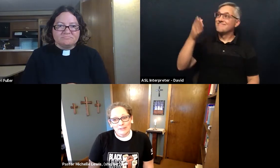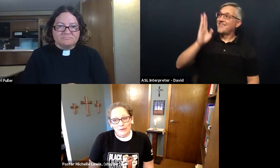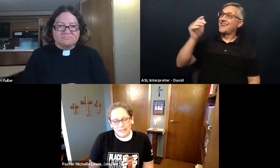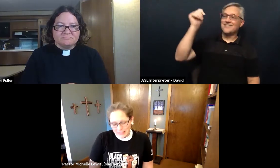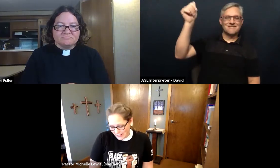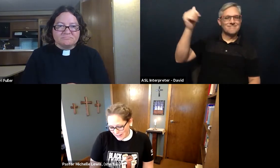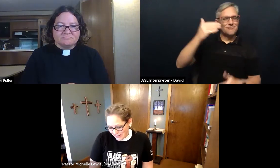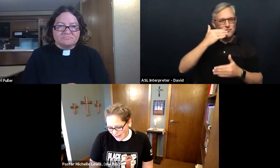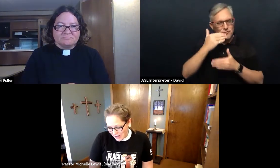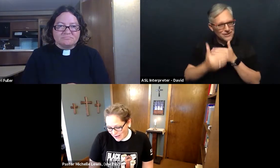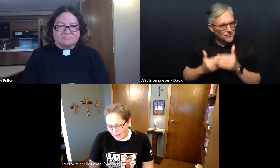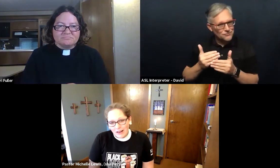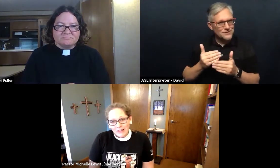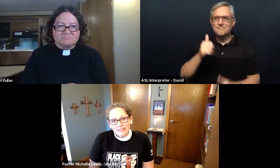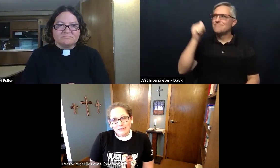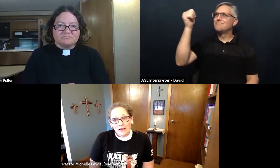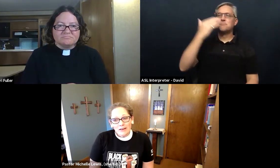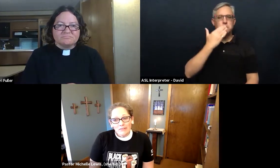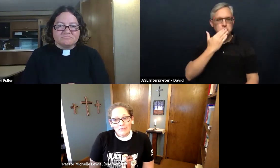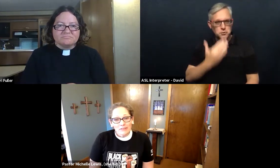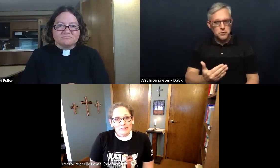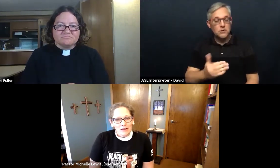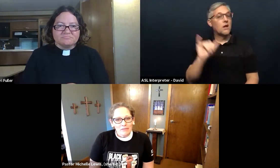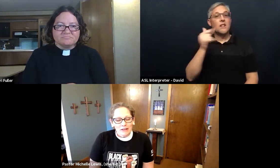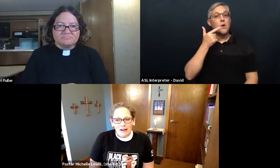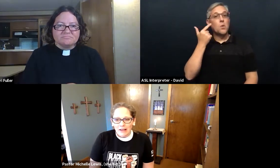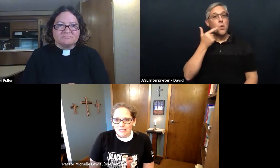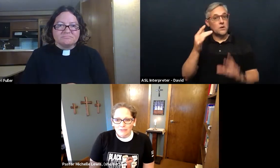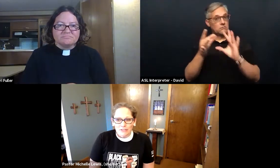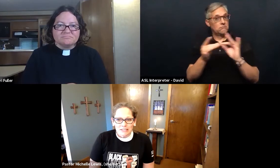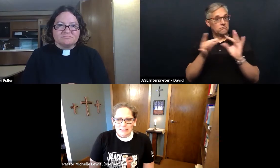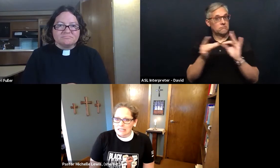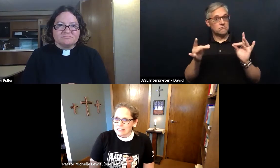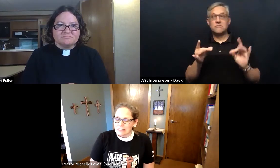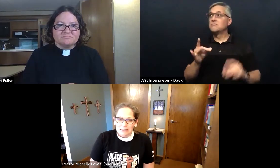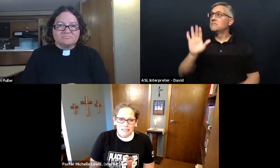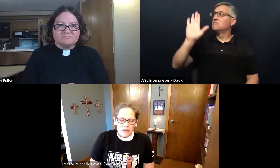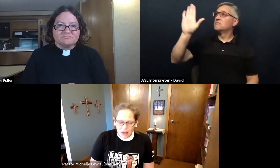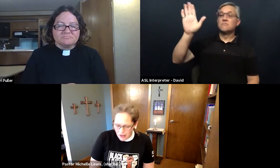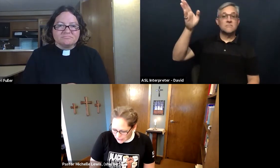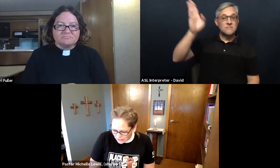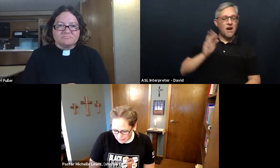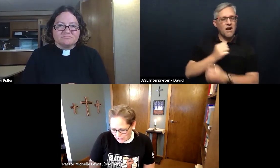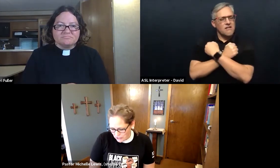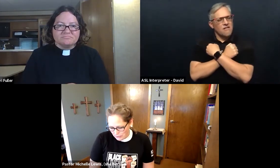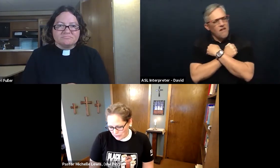Lori said God's love the love that God has for us is unimaginable